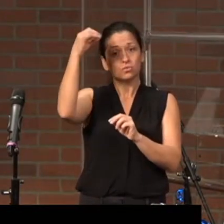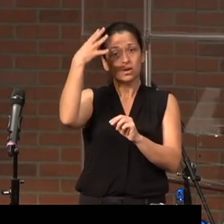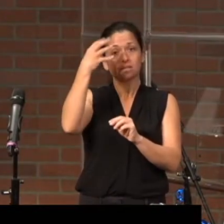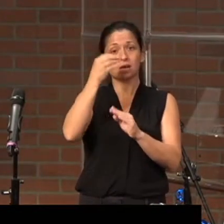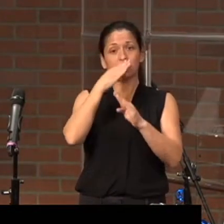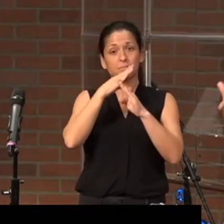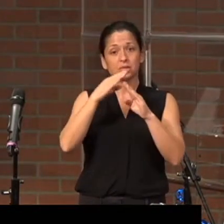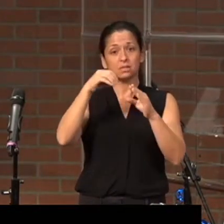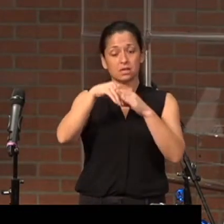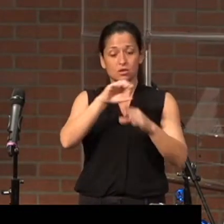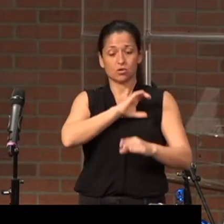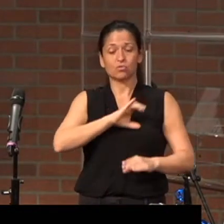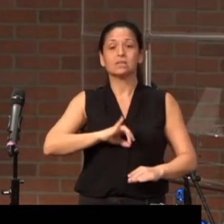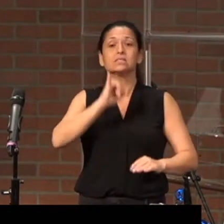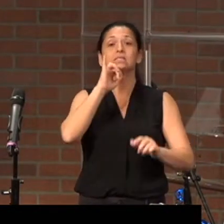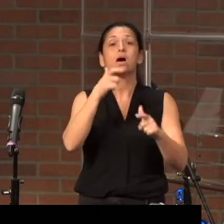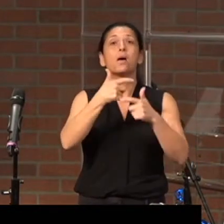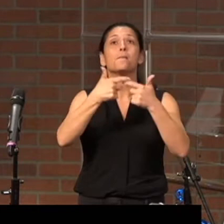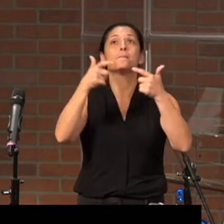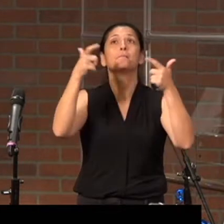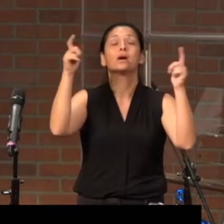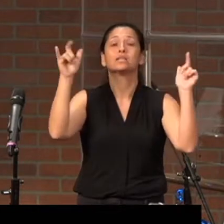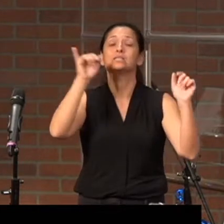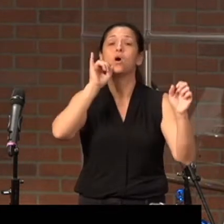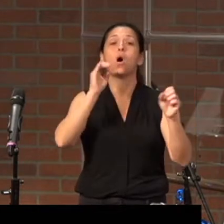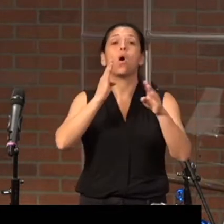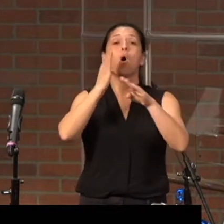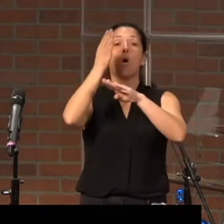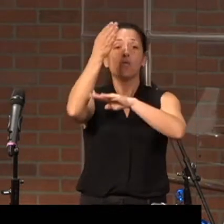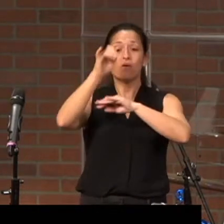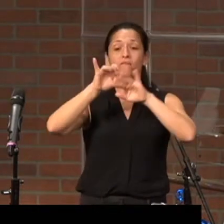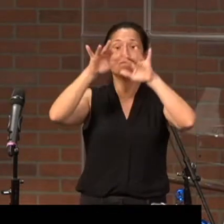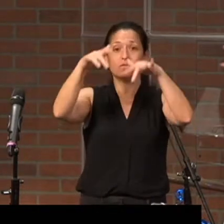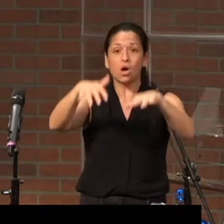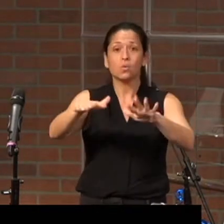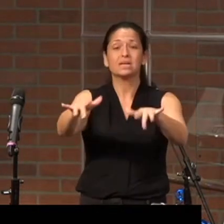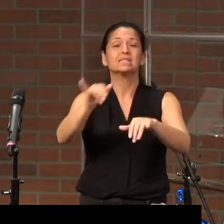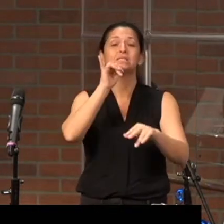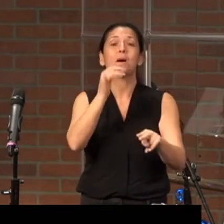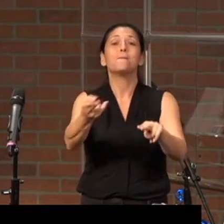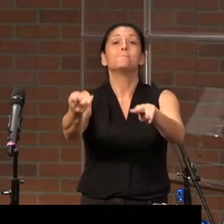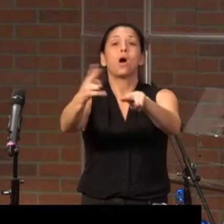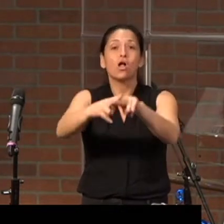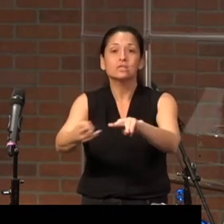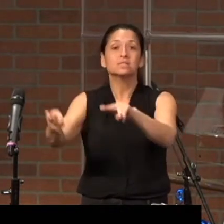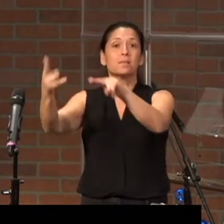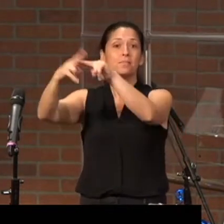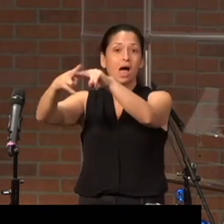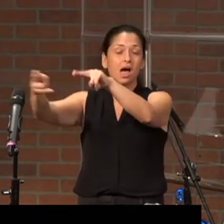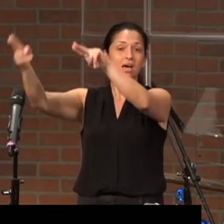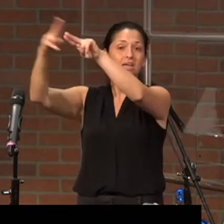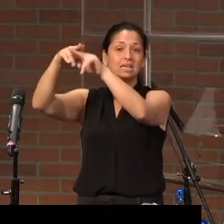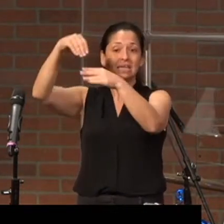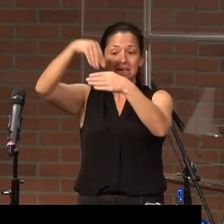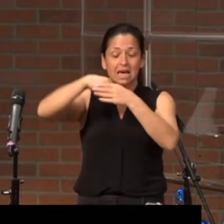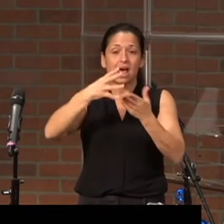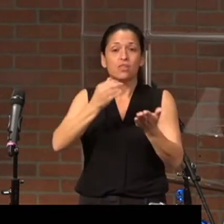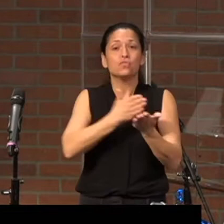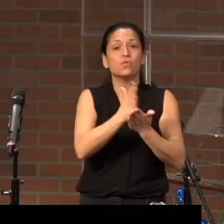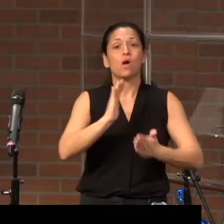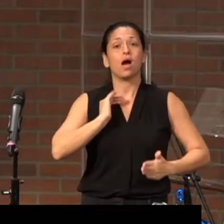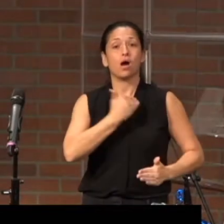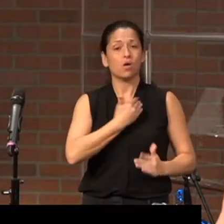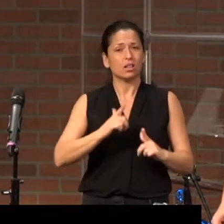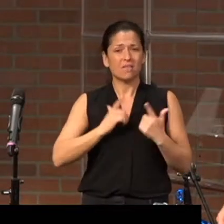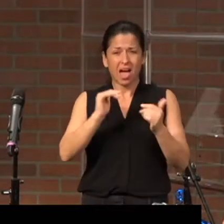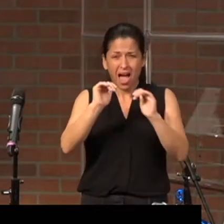Christ is abundant. It's overflowing. It's multiplied in and through our lives. How